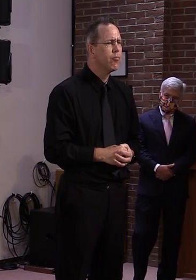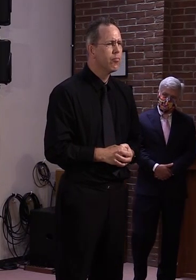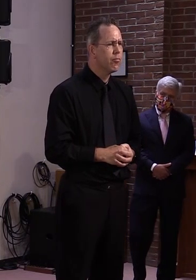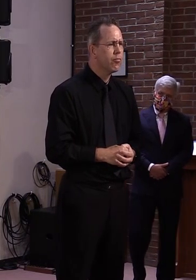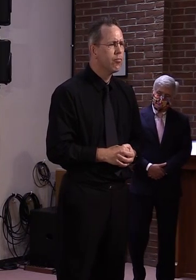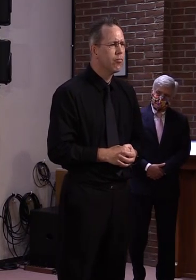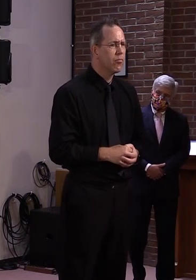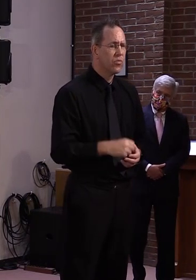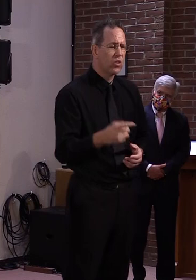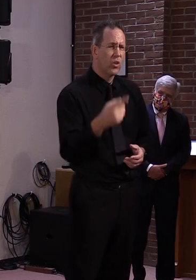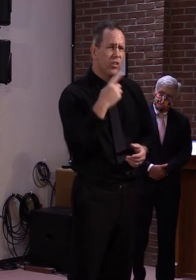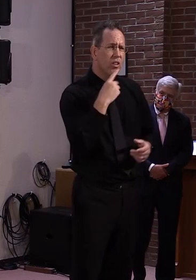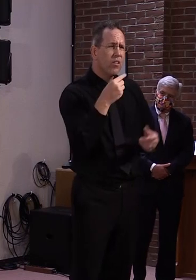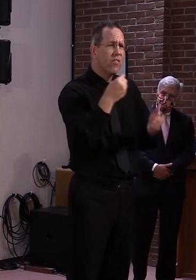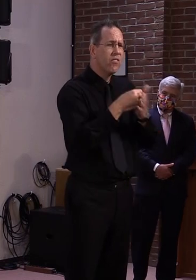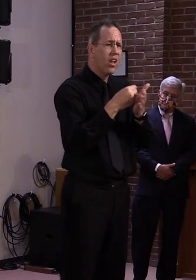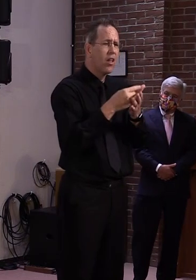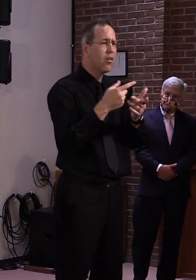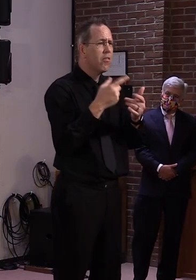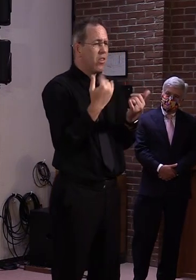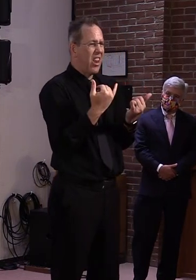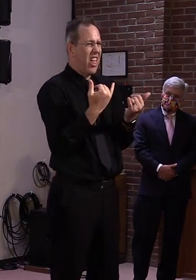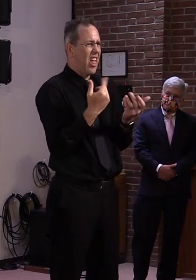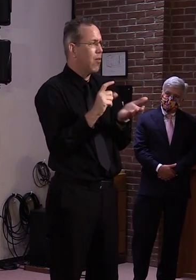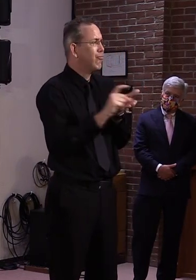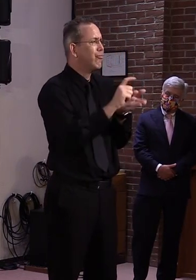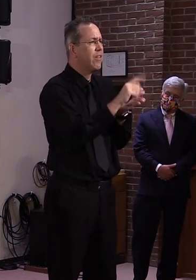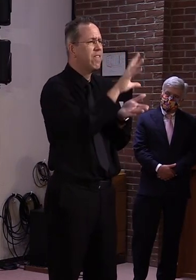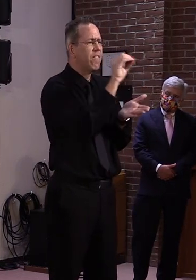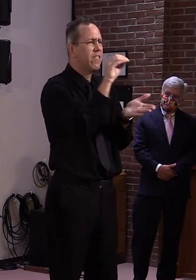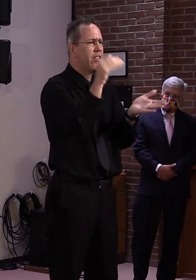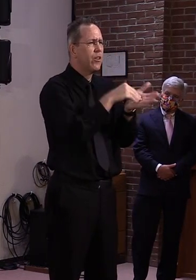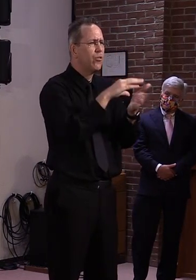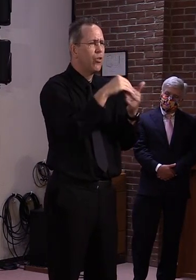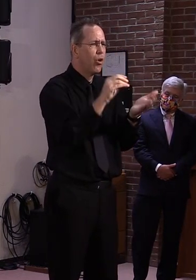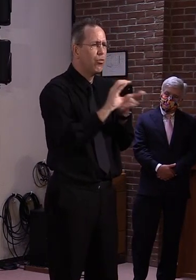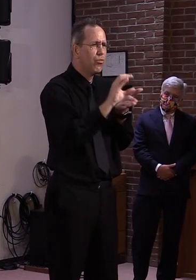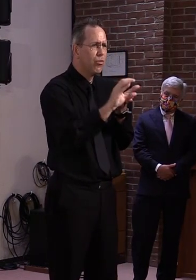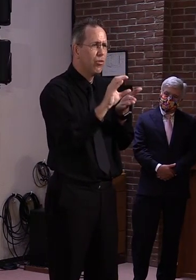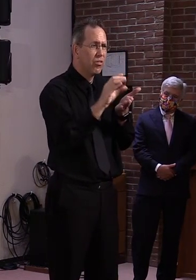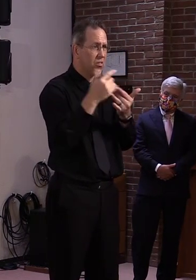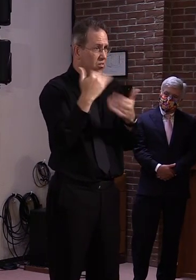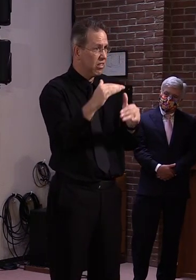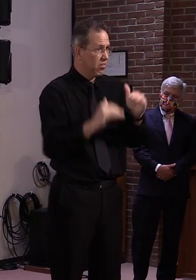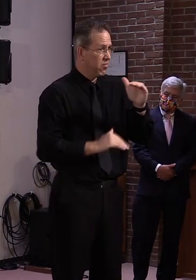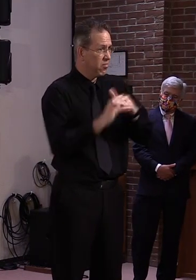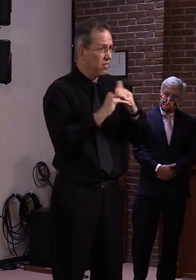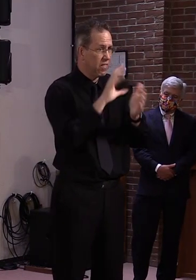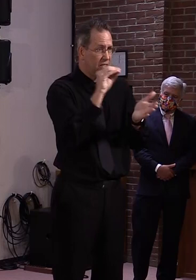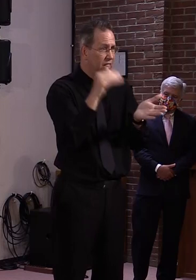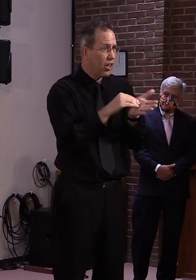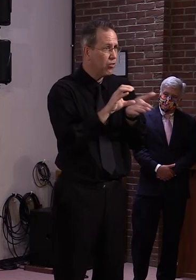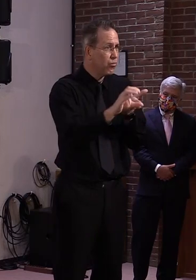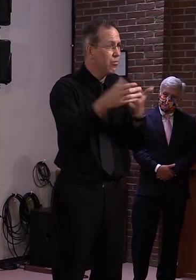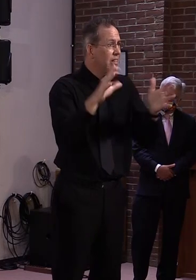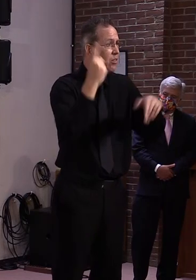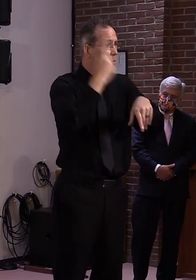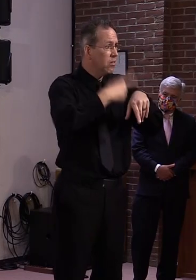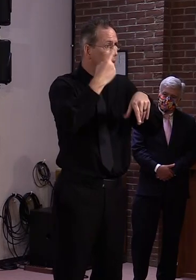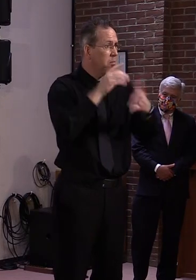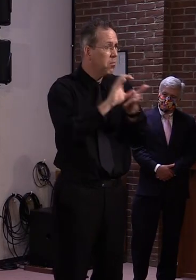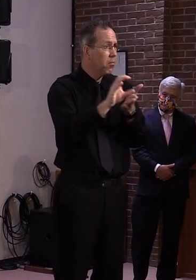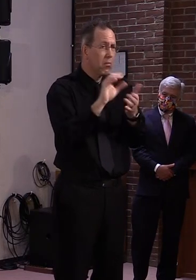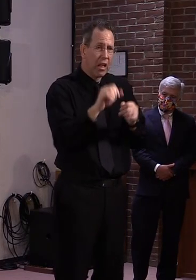threshold for how much you need to have lost in order to qualify for the 50,000. For example, if you've lost 75%, but your company was only